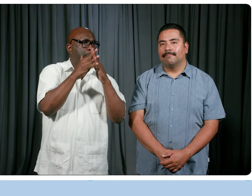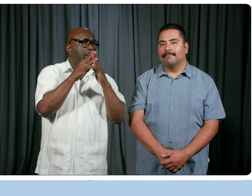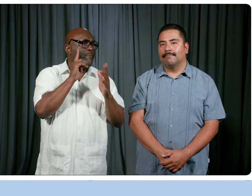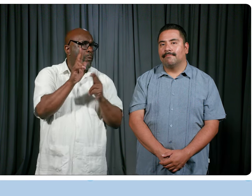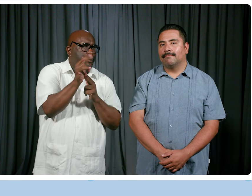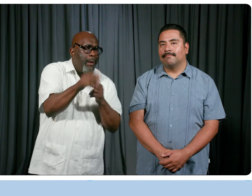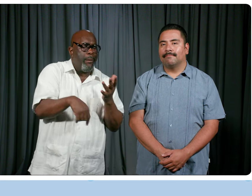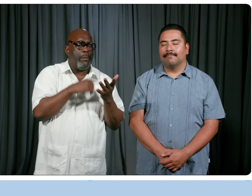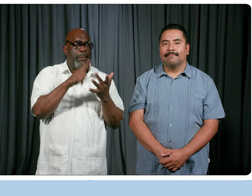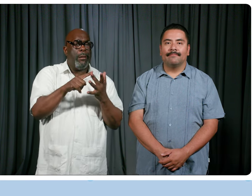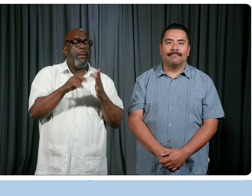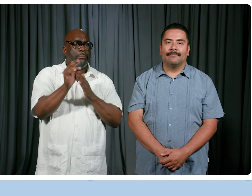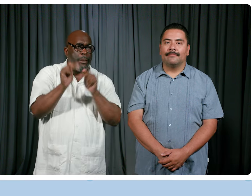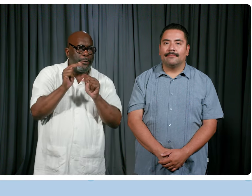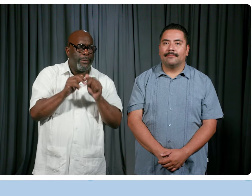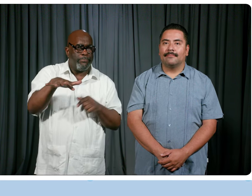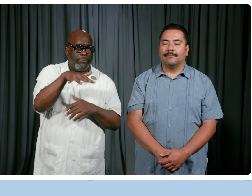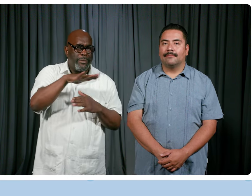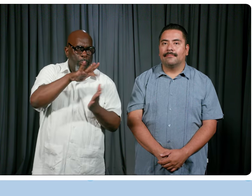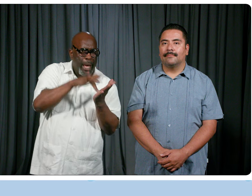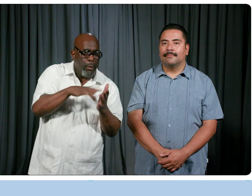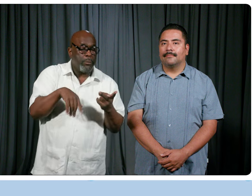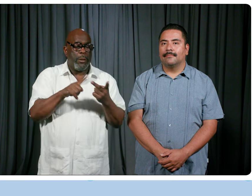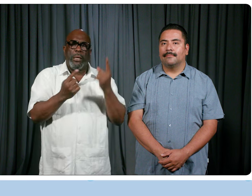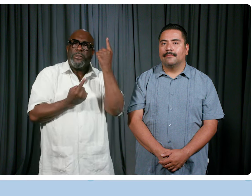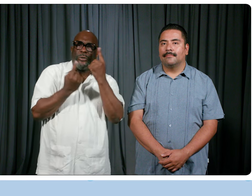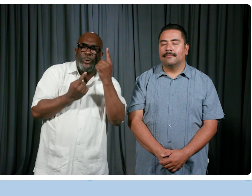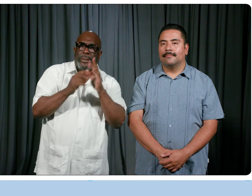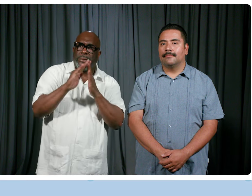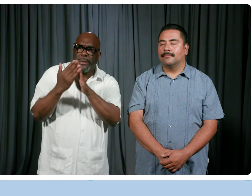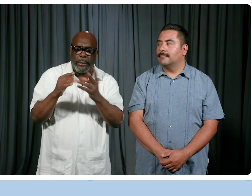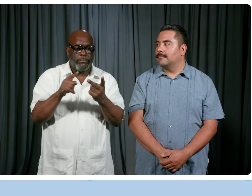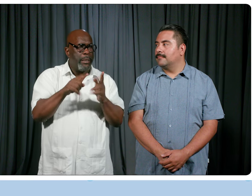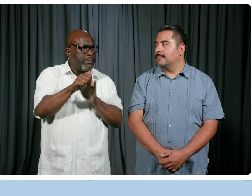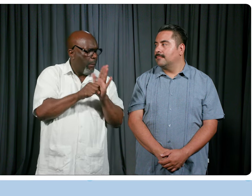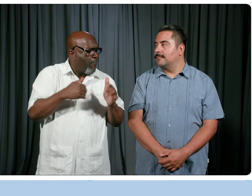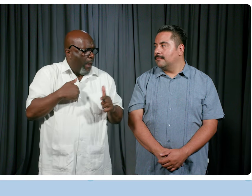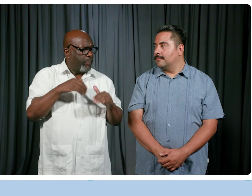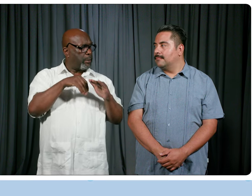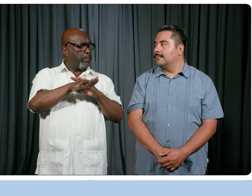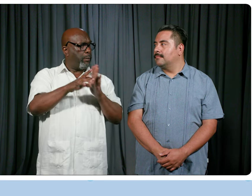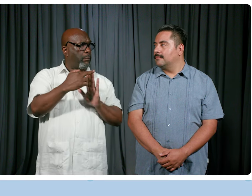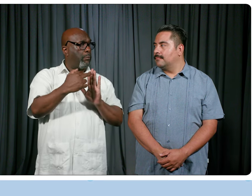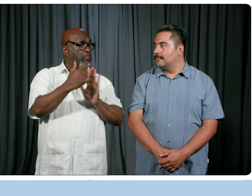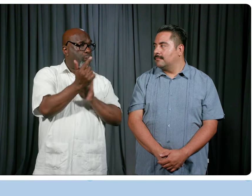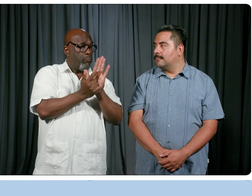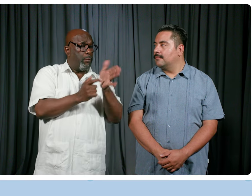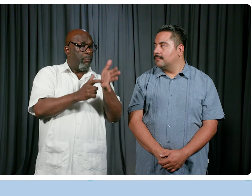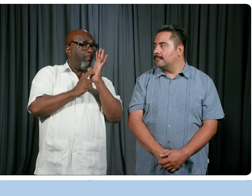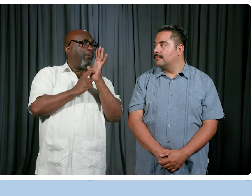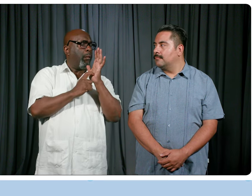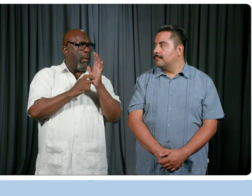you know, in the downtown area, looking at the fact that both the city, the state have accessibility codes that are at or above